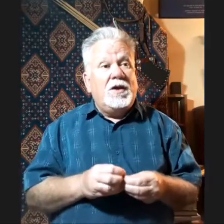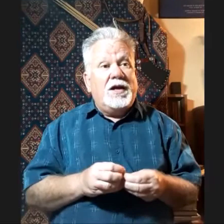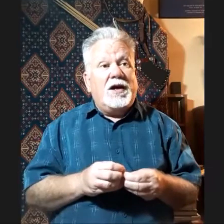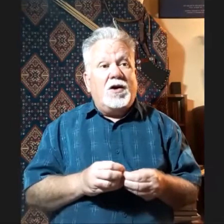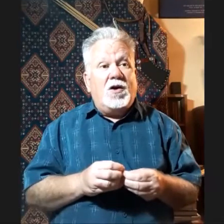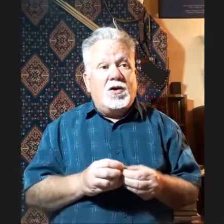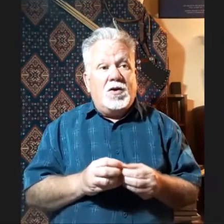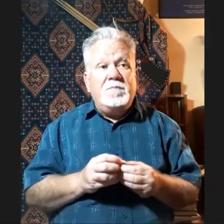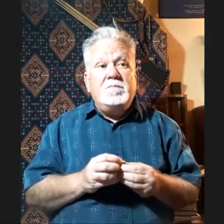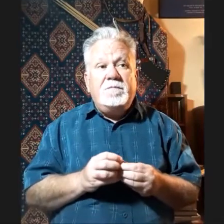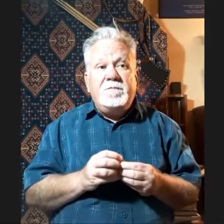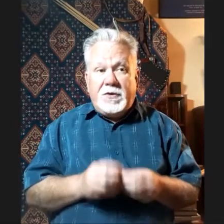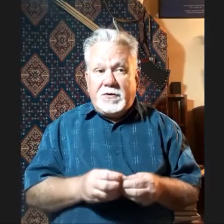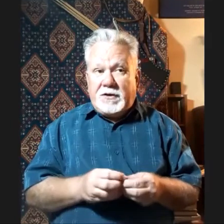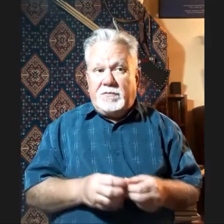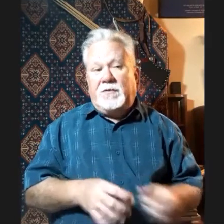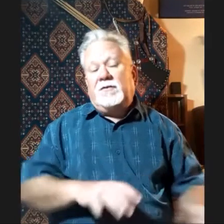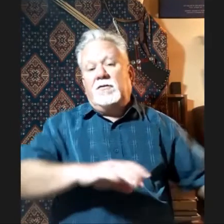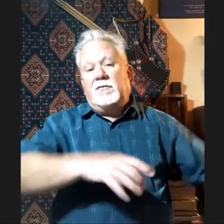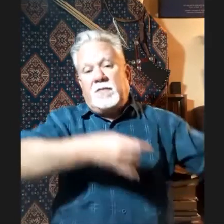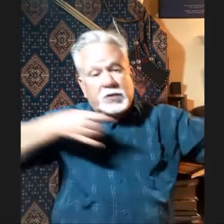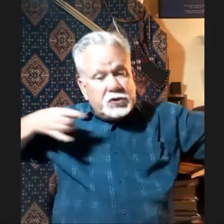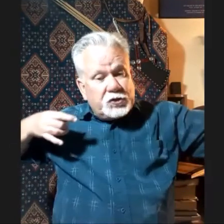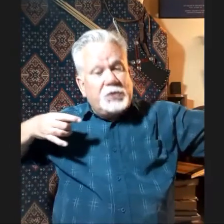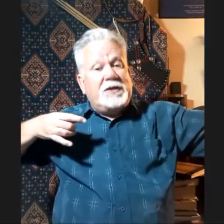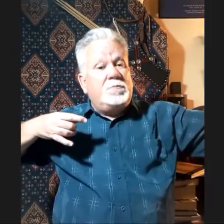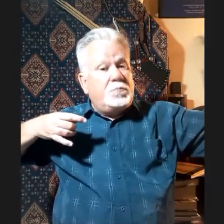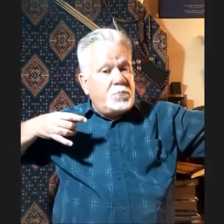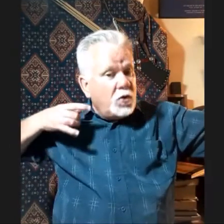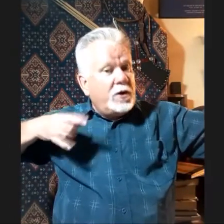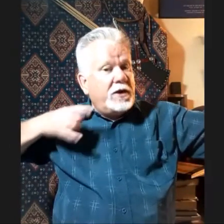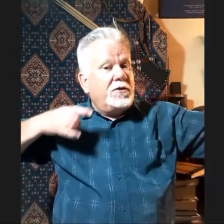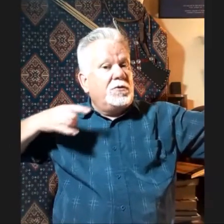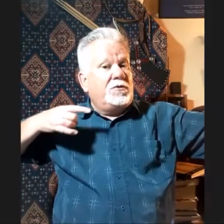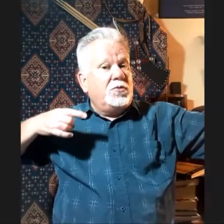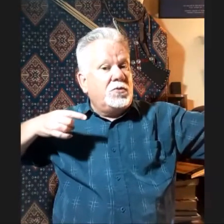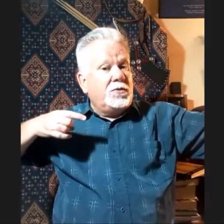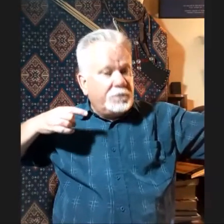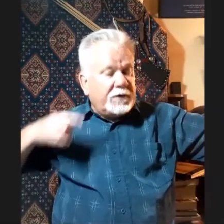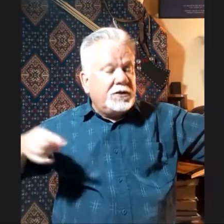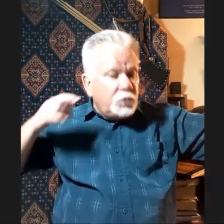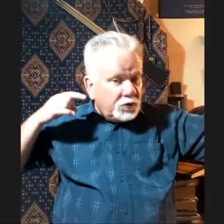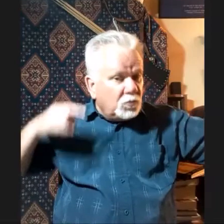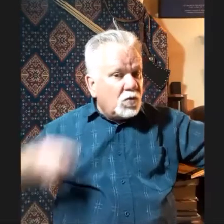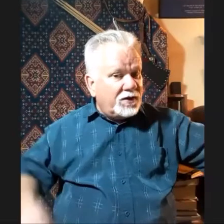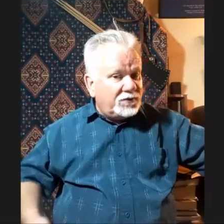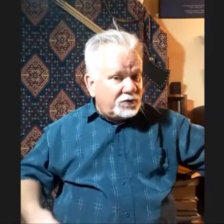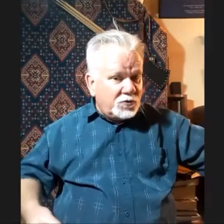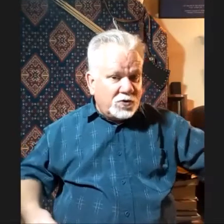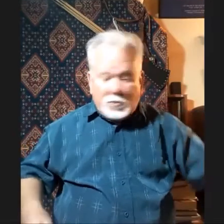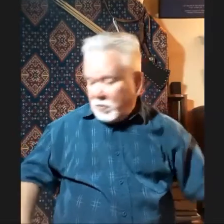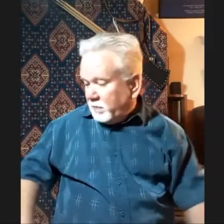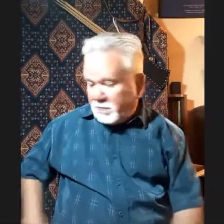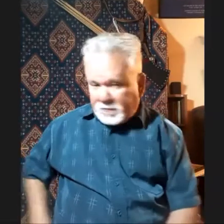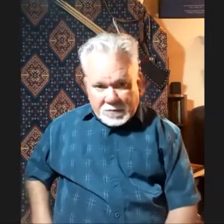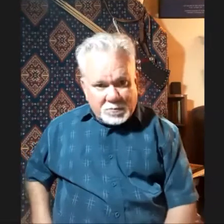I'm very convinced that fast shooting per arrow is important. The fact that you didn't waste time, you didn't fumble,